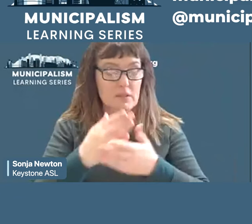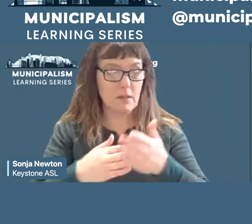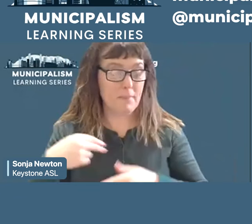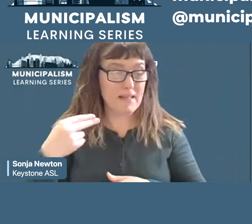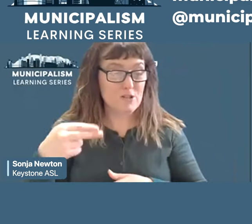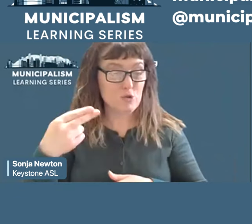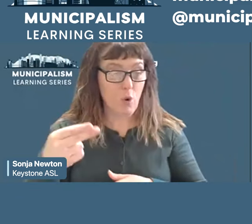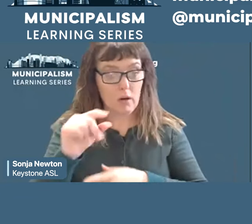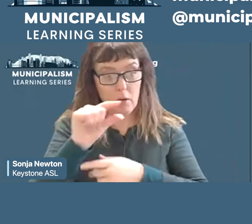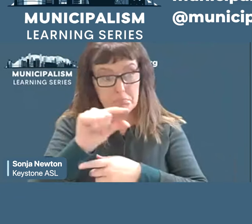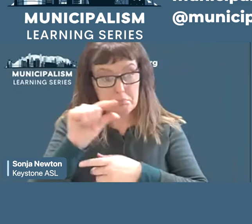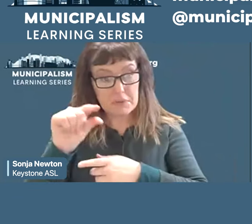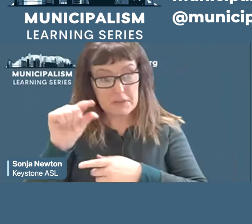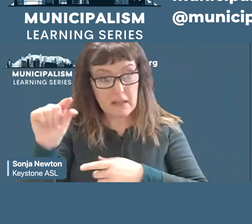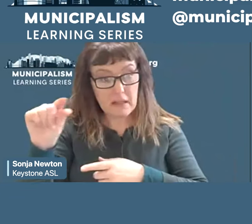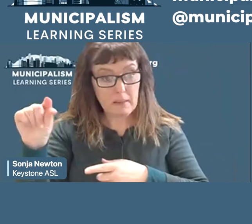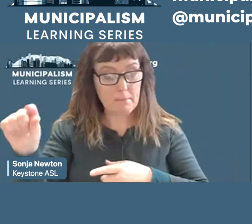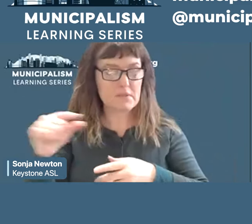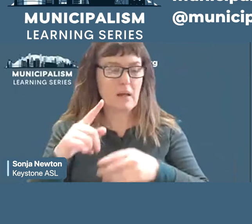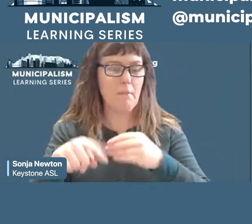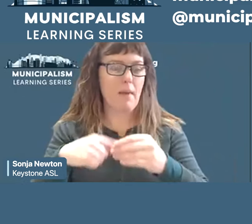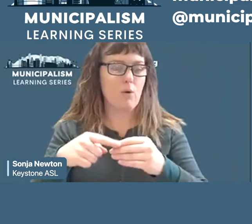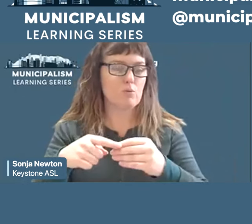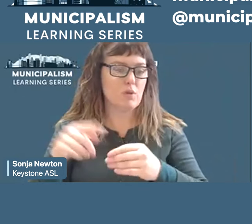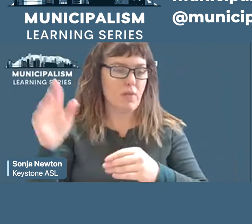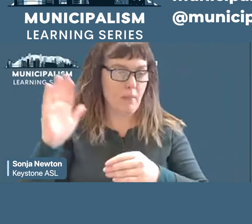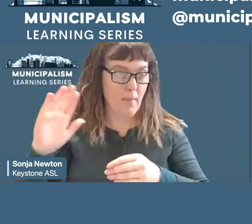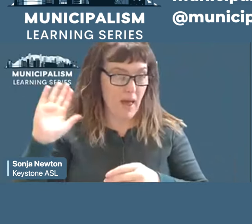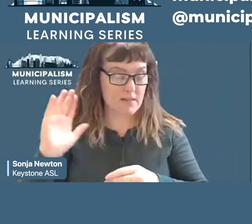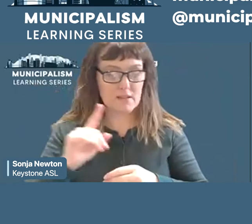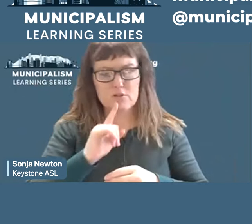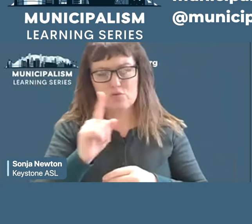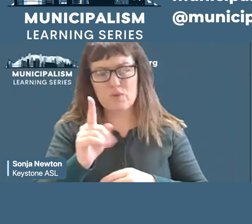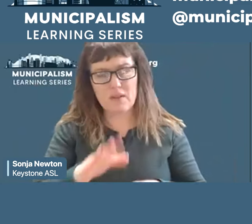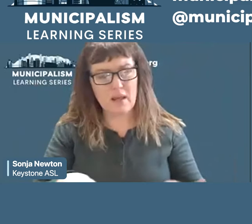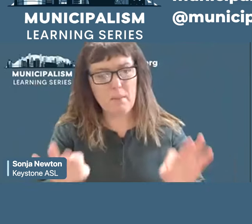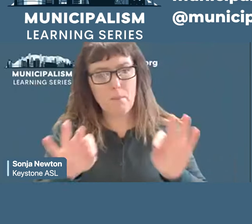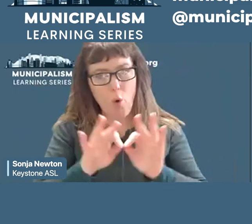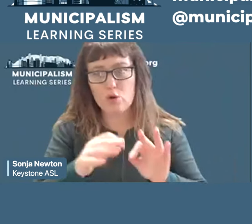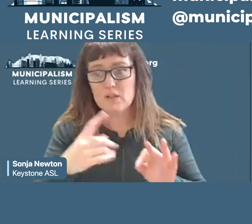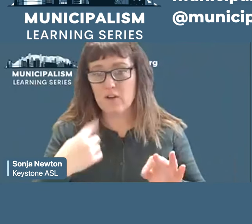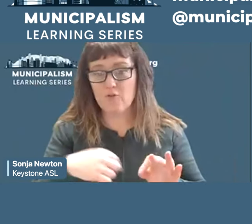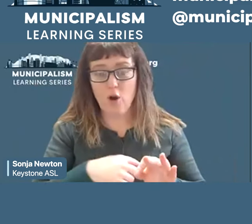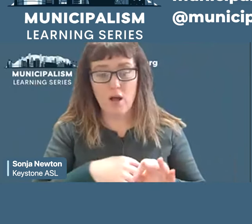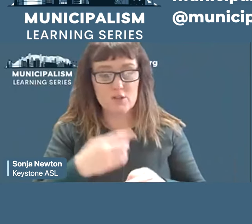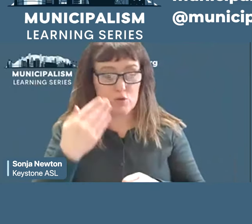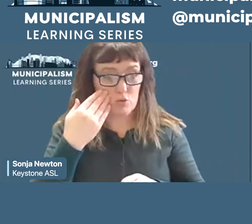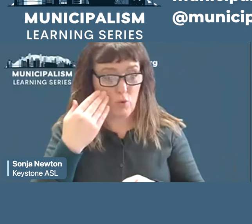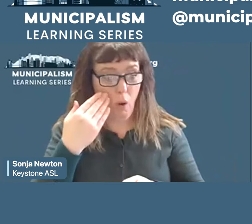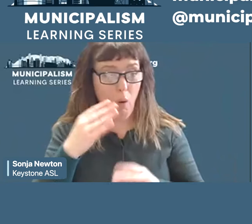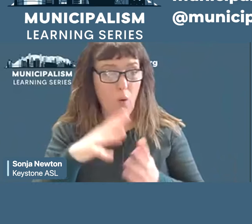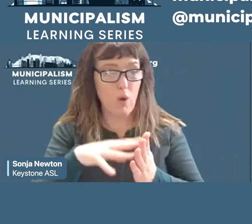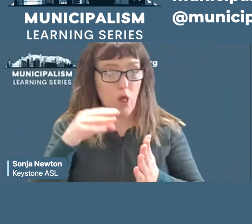into this past that I think is vital for us to know and to learn from.